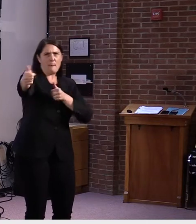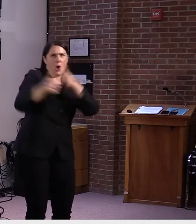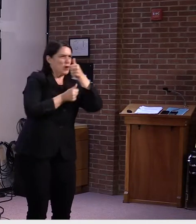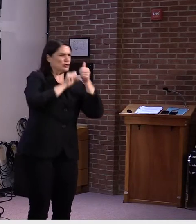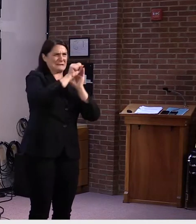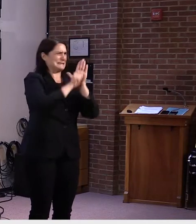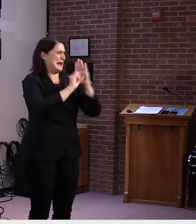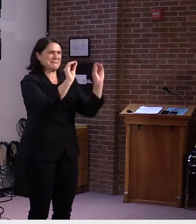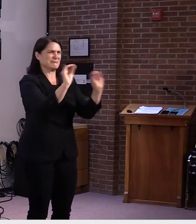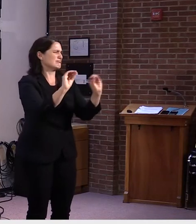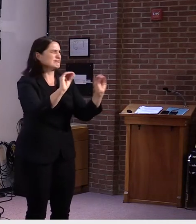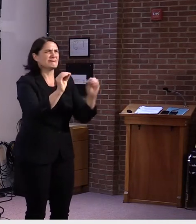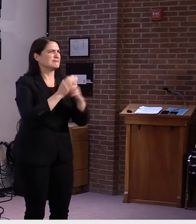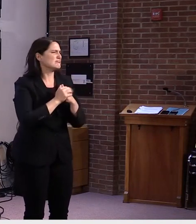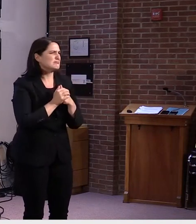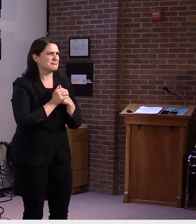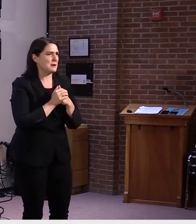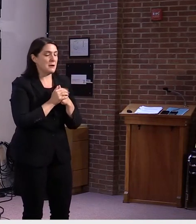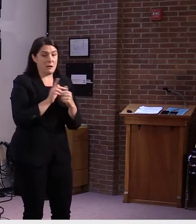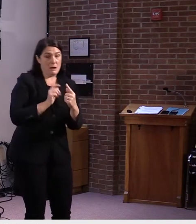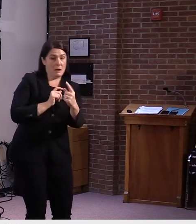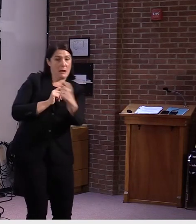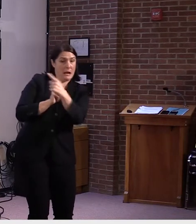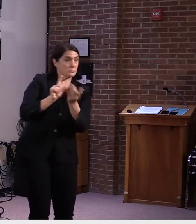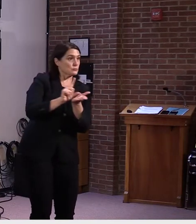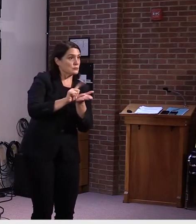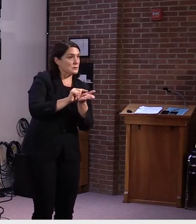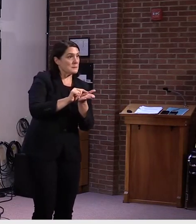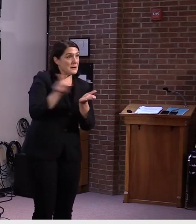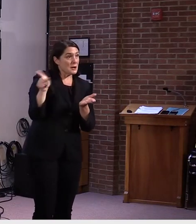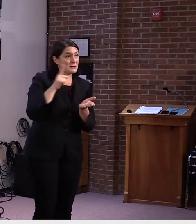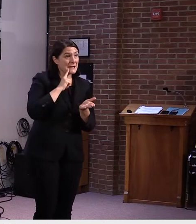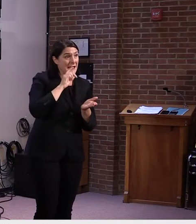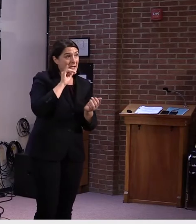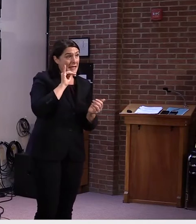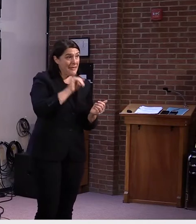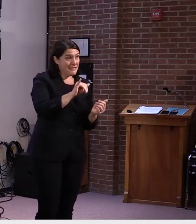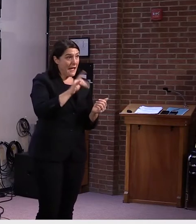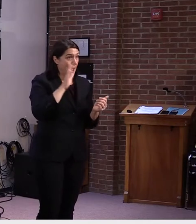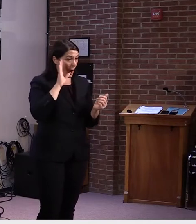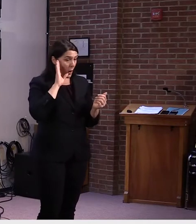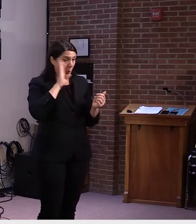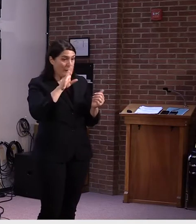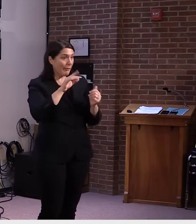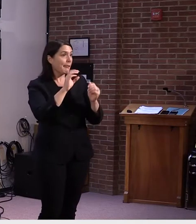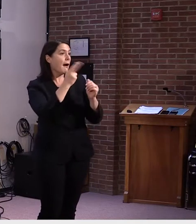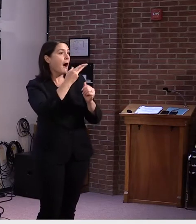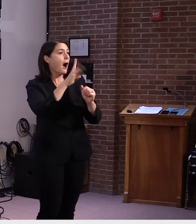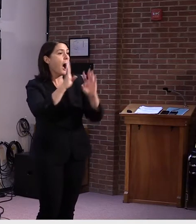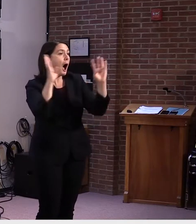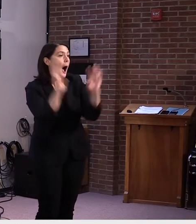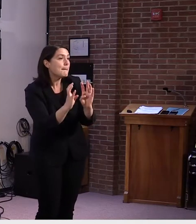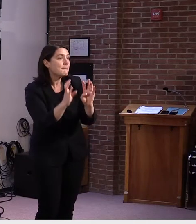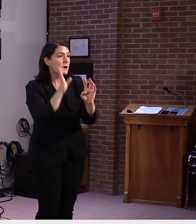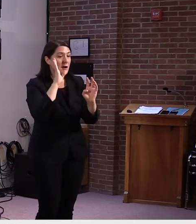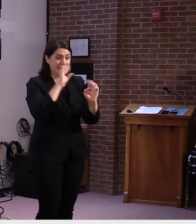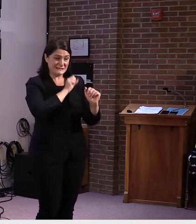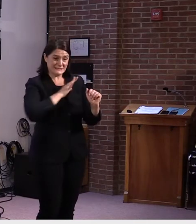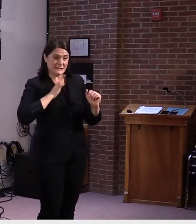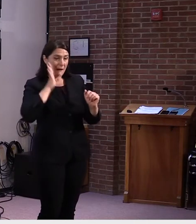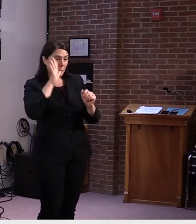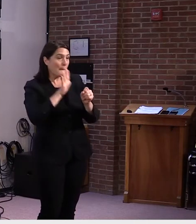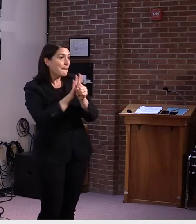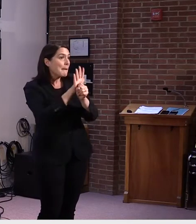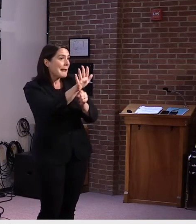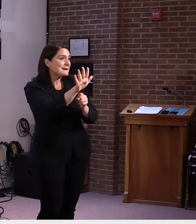And, uh, do you envision these hubs being staff and having a capacity to help administer, uh, lessons that kids are supposed